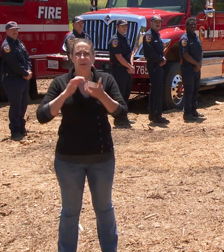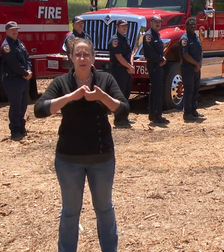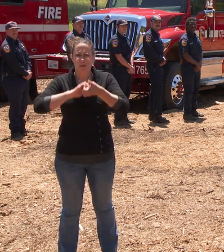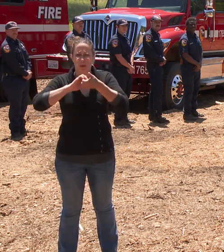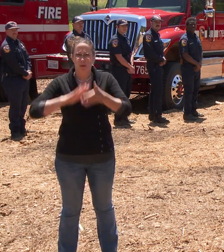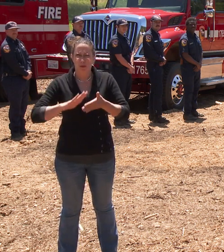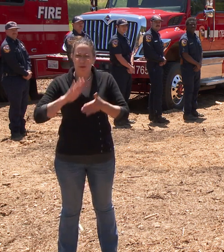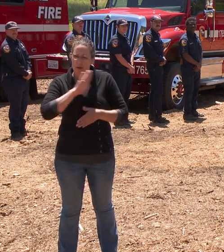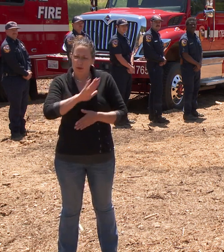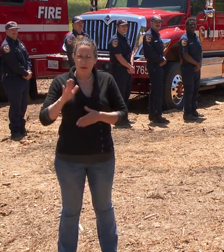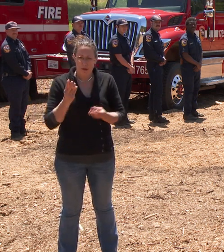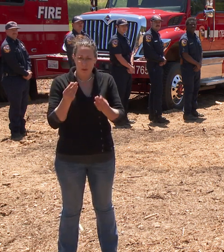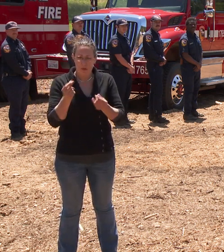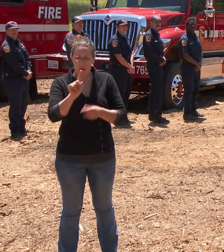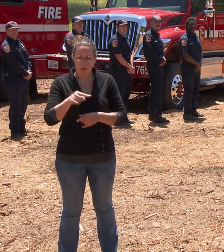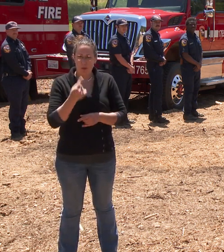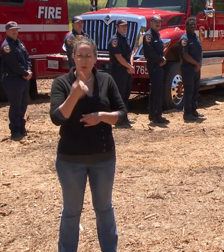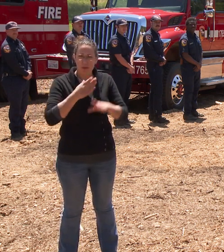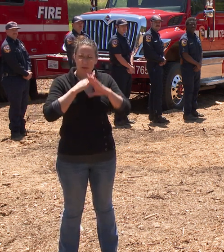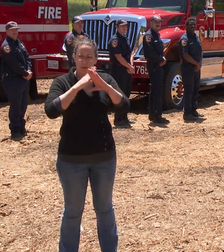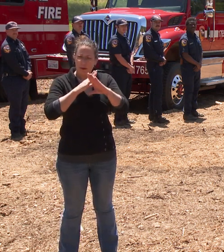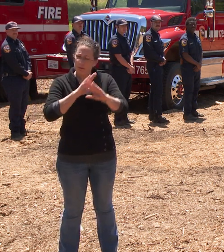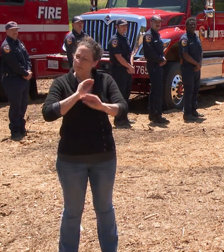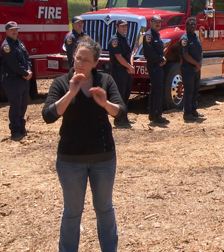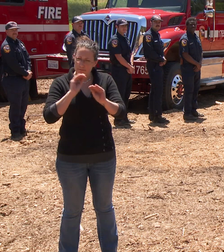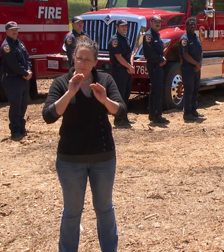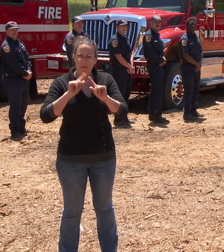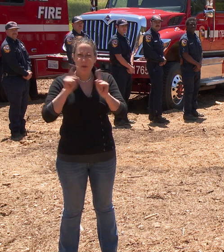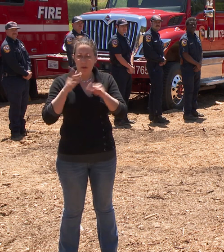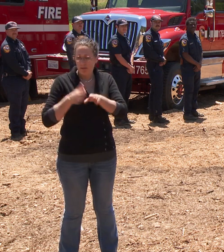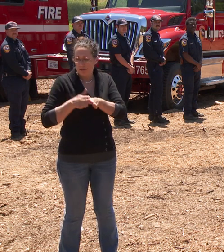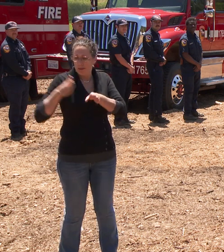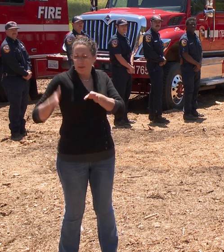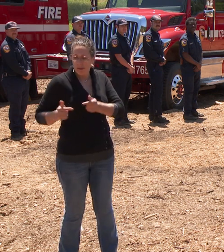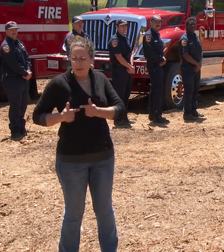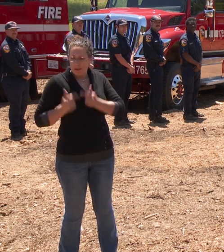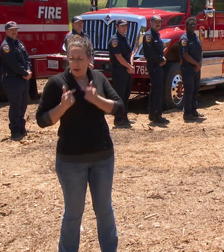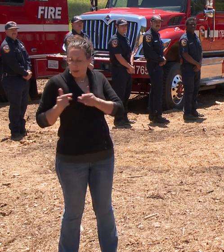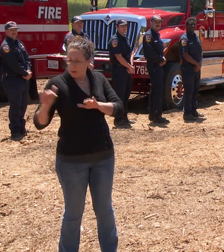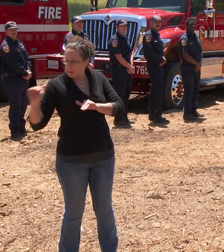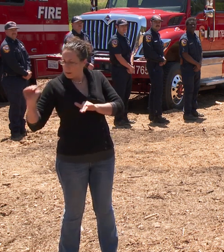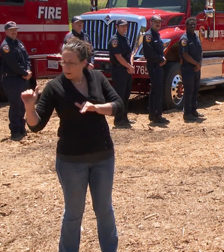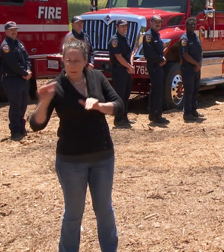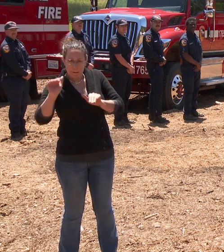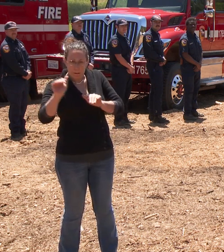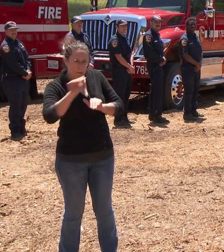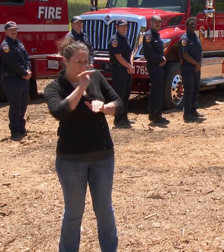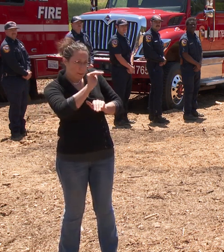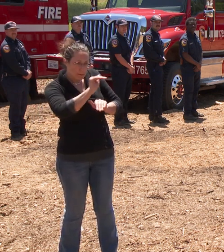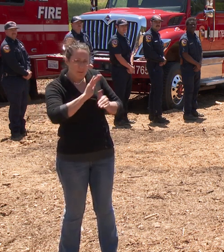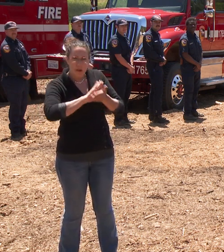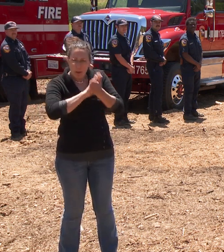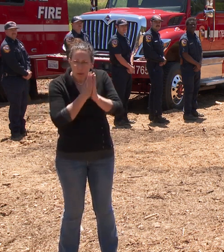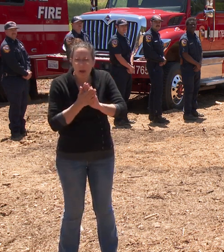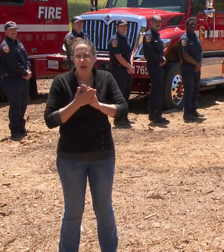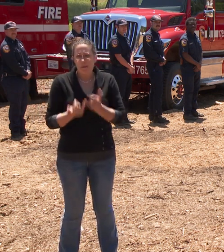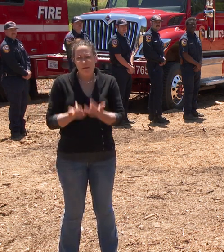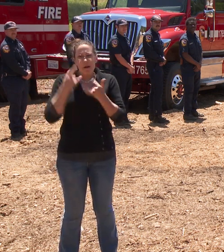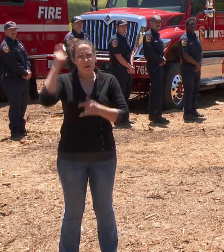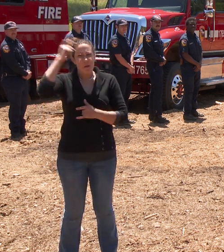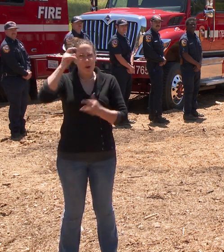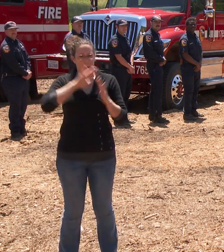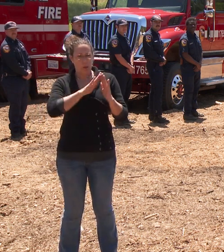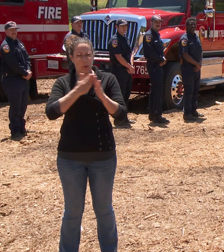space beyond their own property and have encouraged their neighbors or adjoining neighborhoods to become a firewise community.